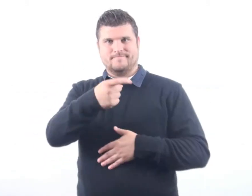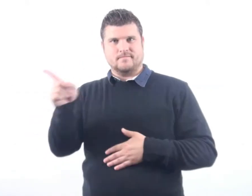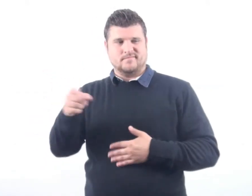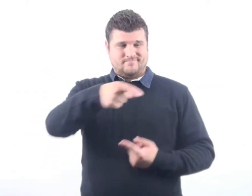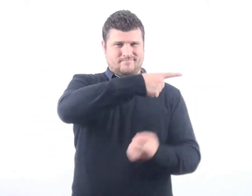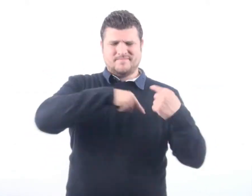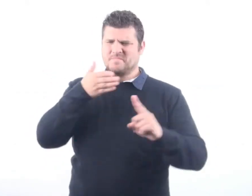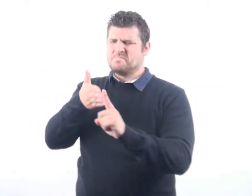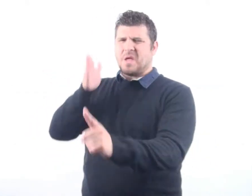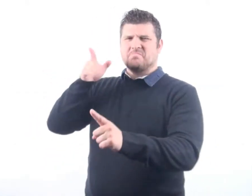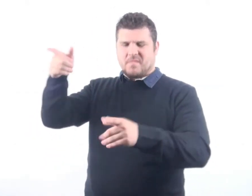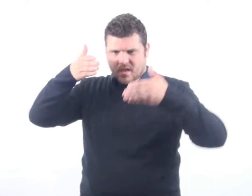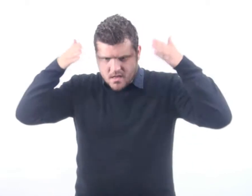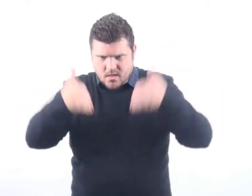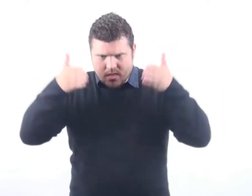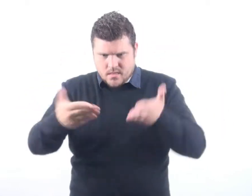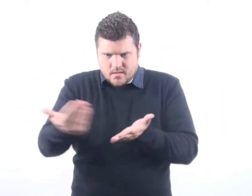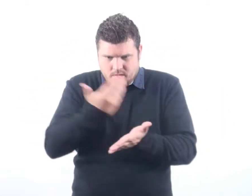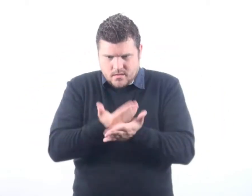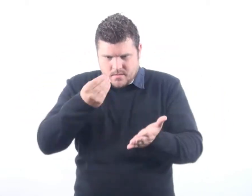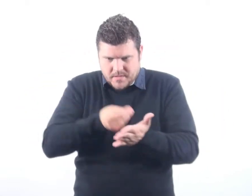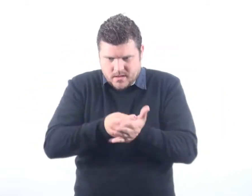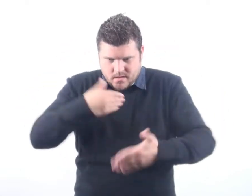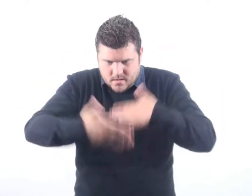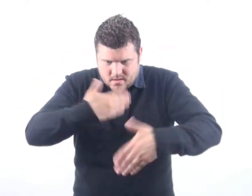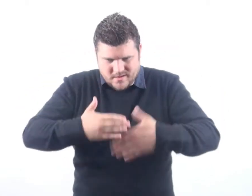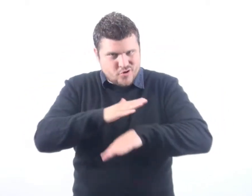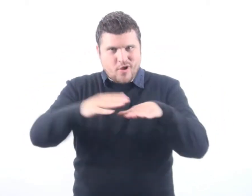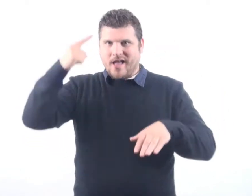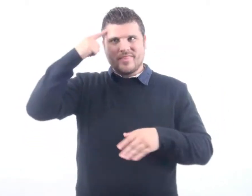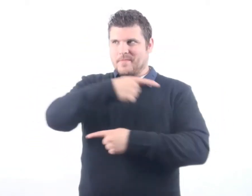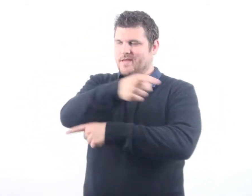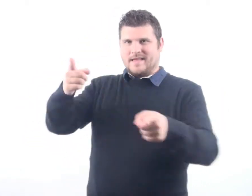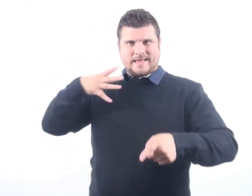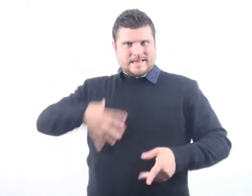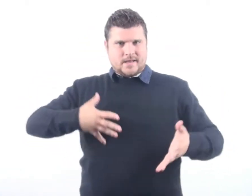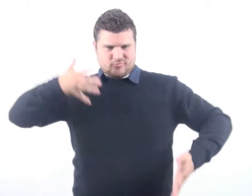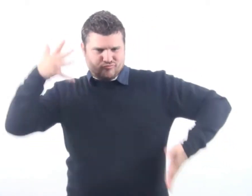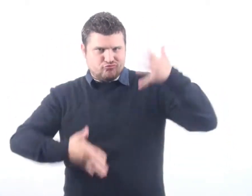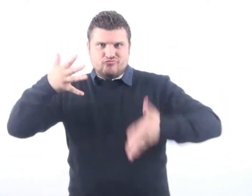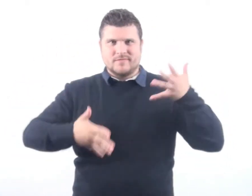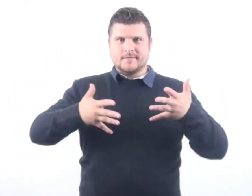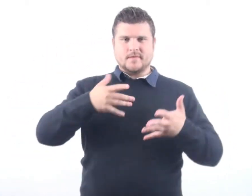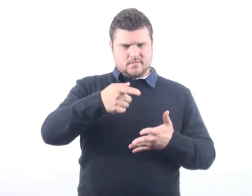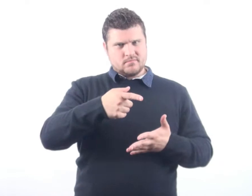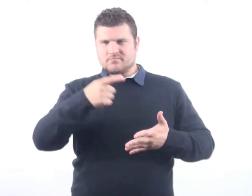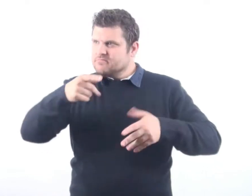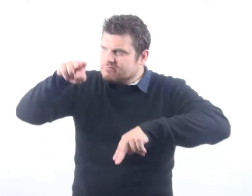In the deaf community at the moment, it's fairly obvious what's happening with Access to Work. We can see that they're only interested in saving money. They're not